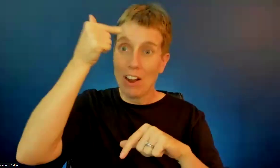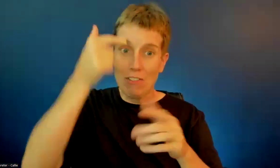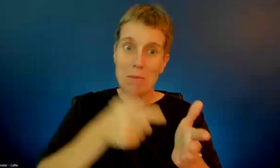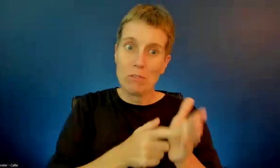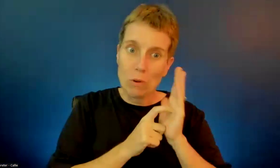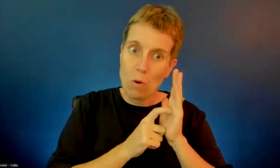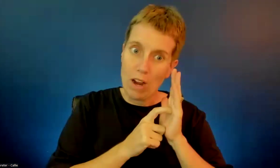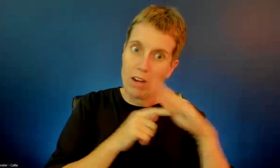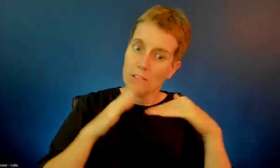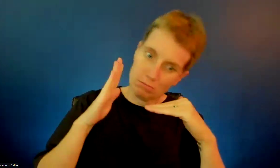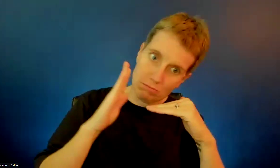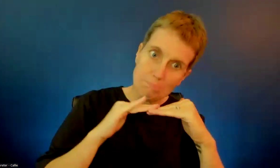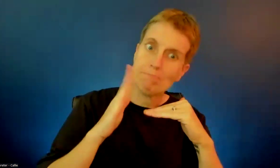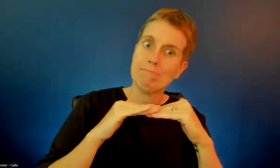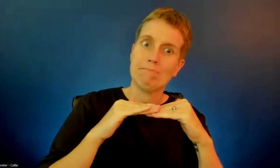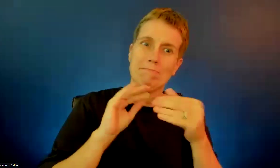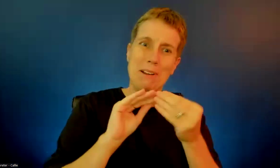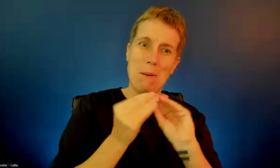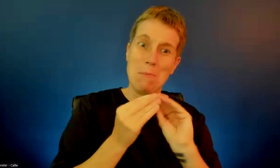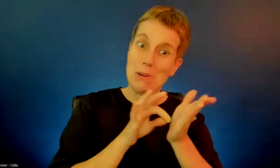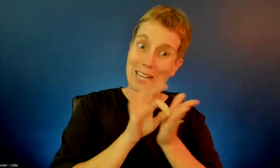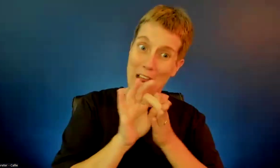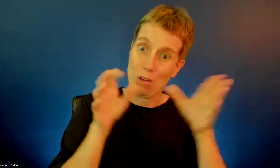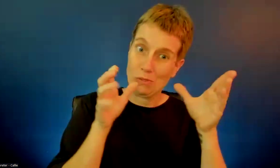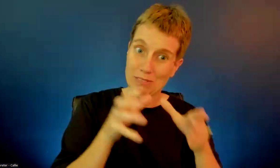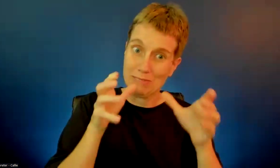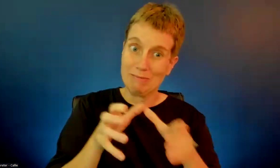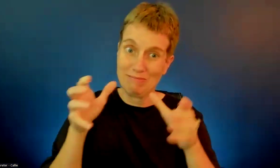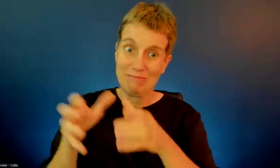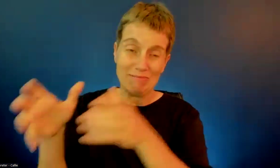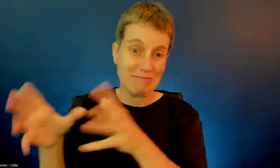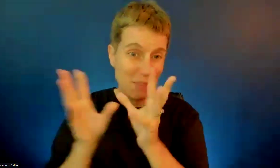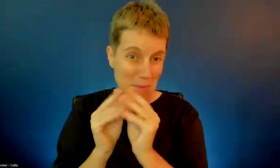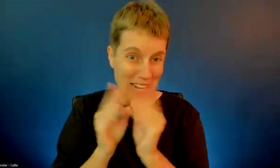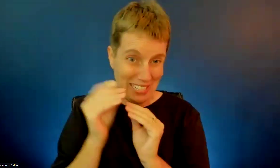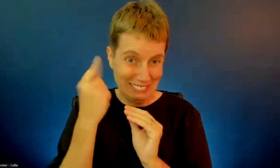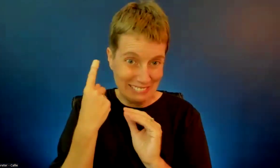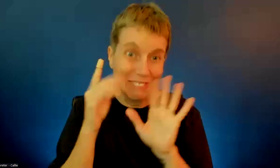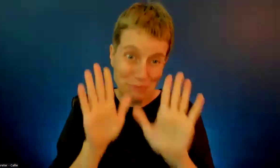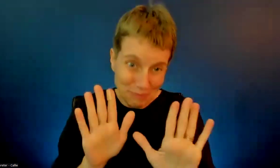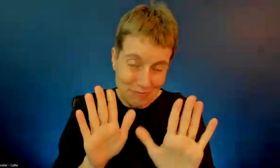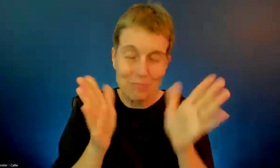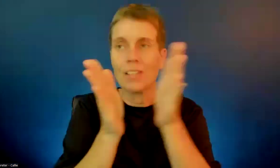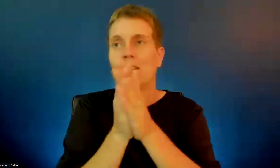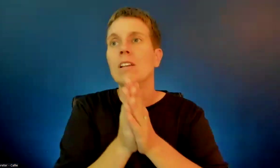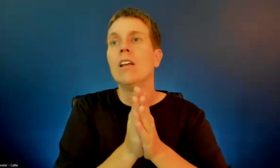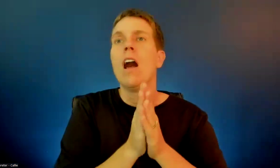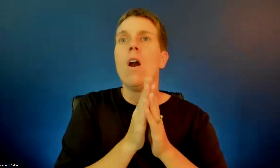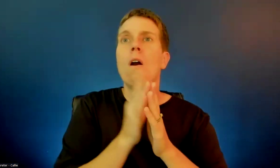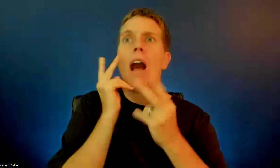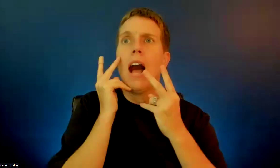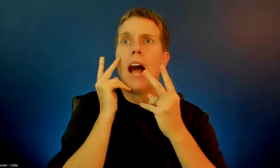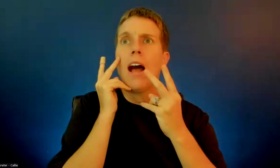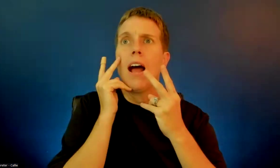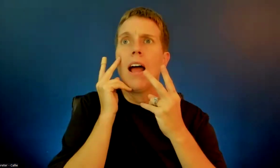So I looked at a calendar for next year. And if we meet the second Monday of the month,